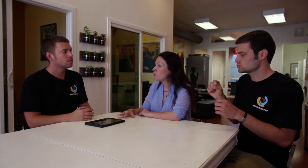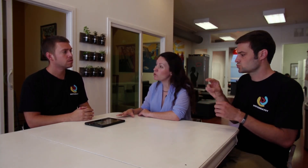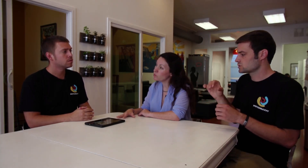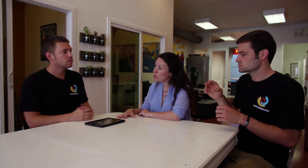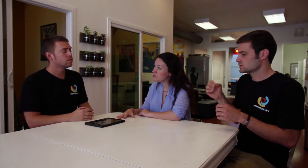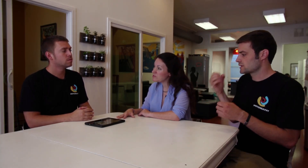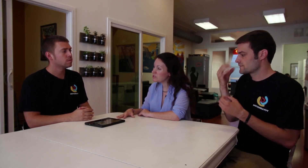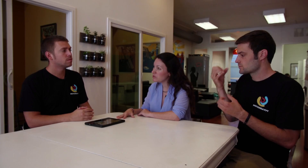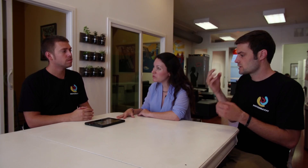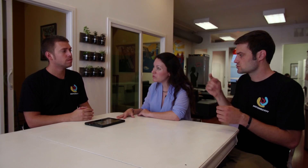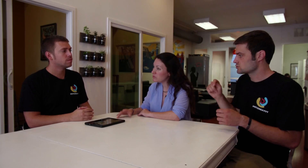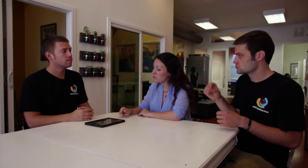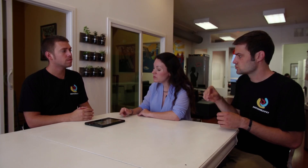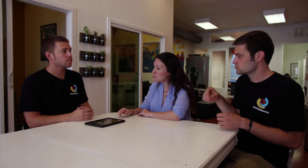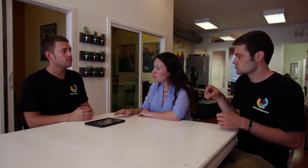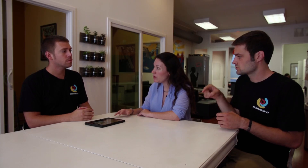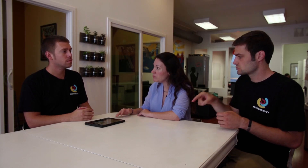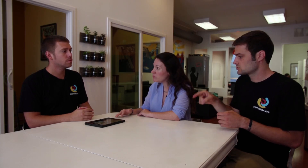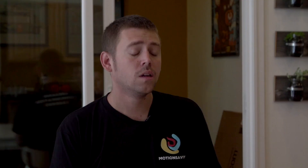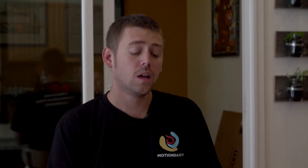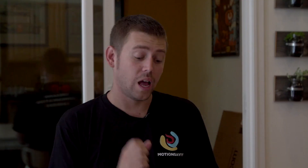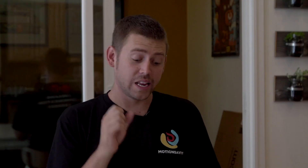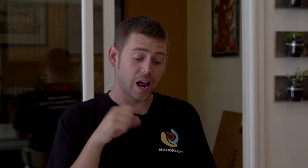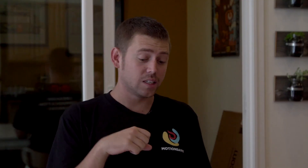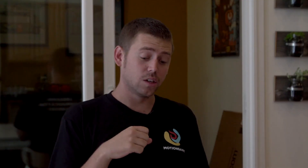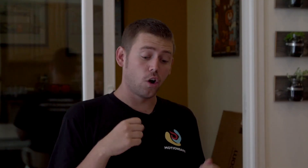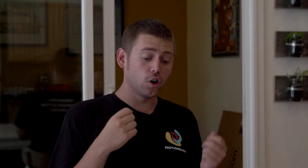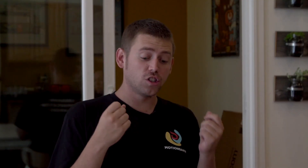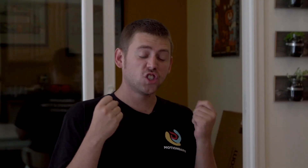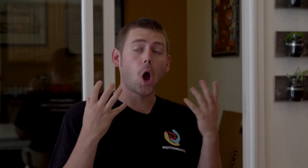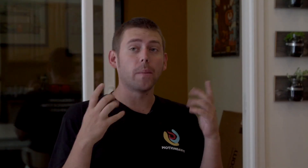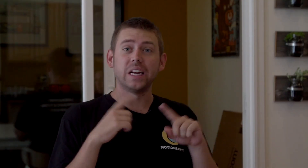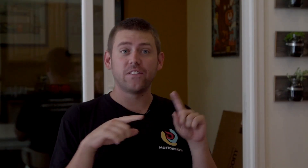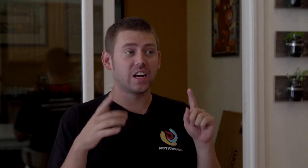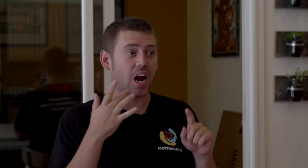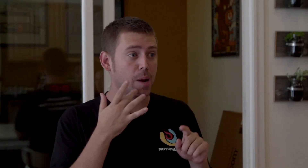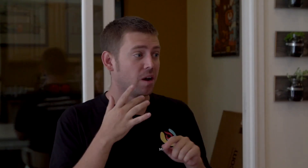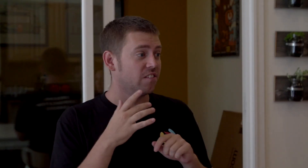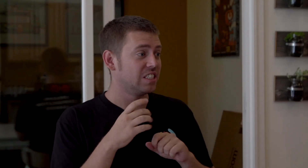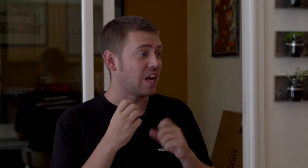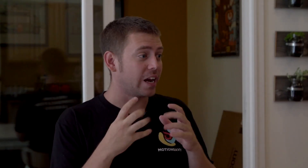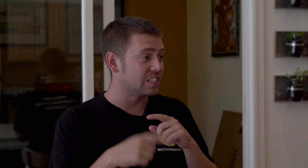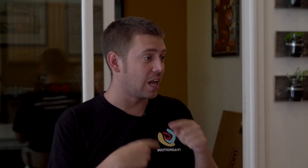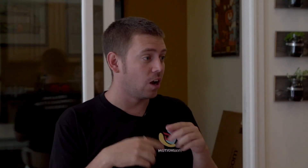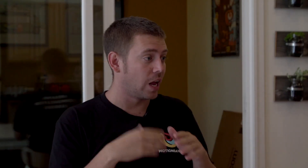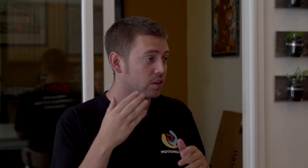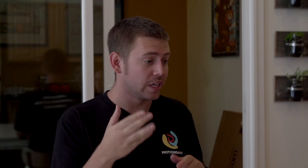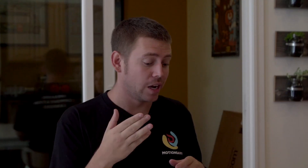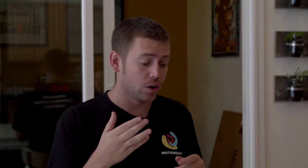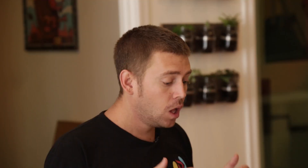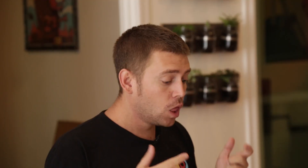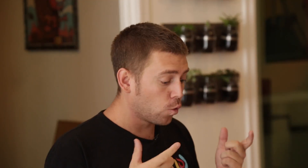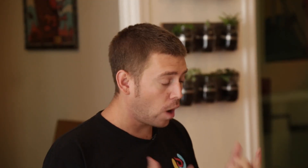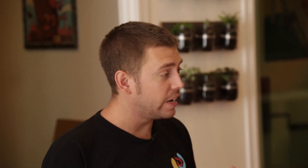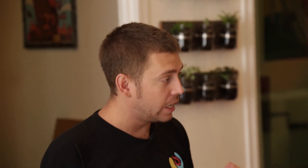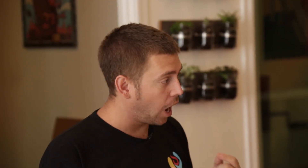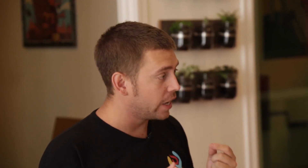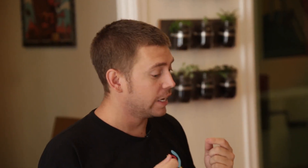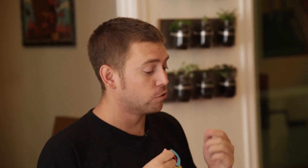more words to this program. Yes. You know, there's so many different types of signing styles out there. So what we've done is